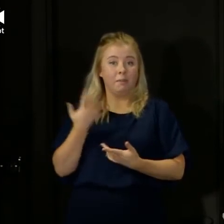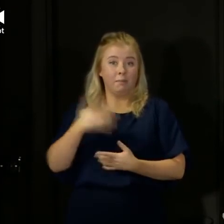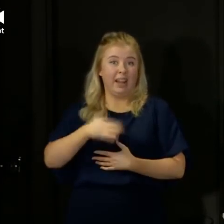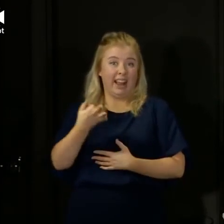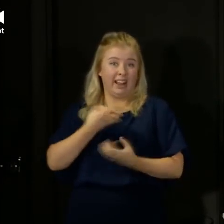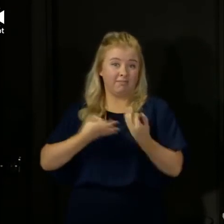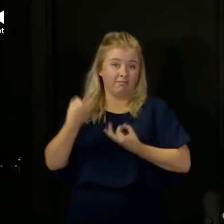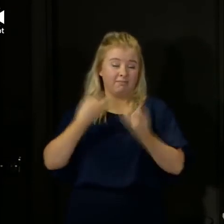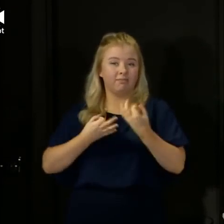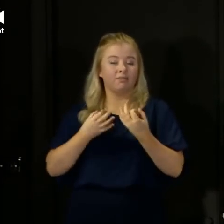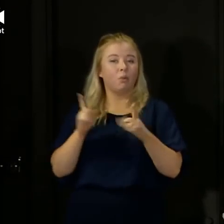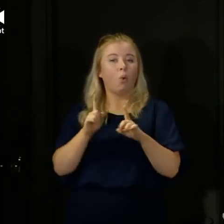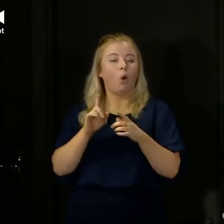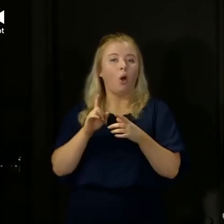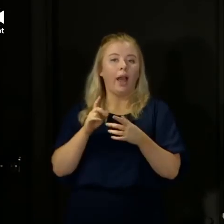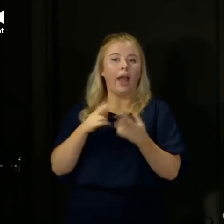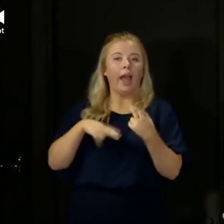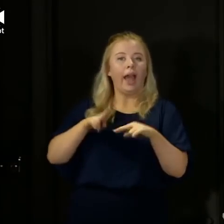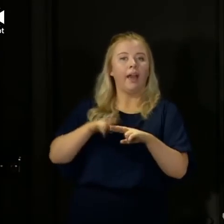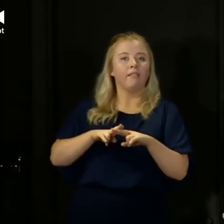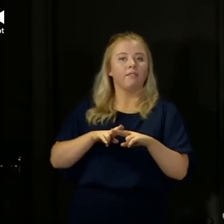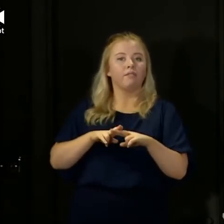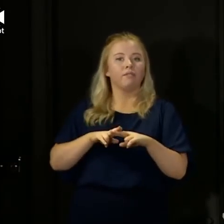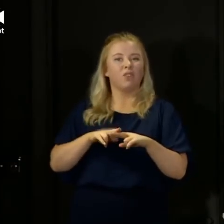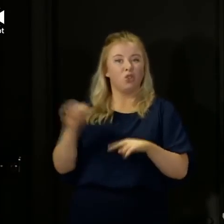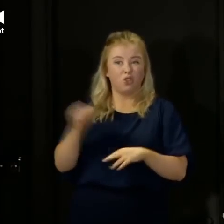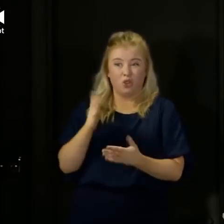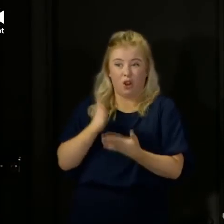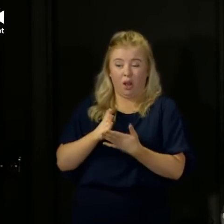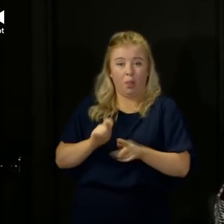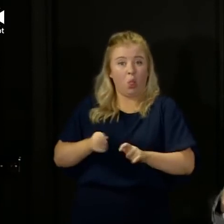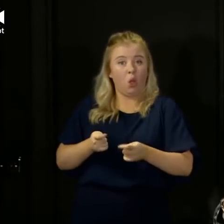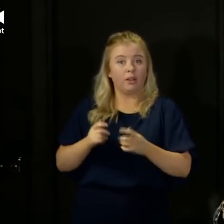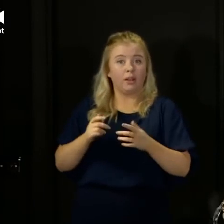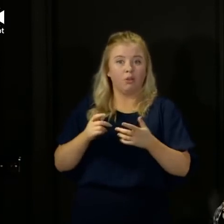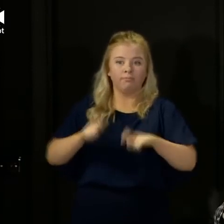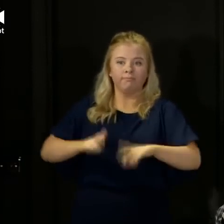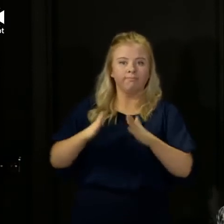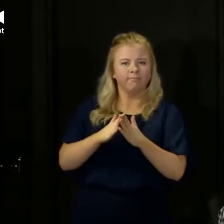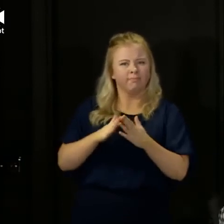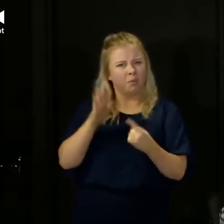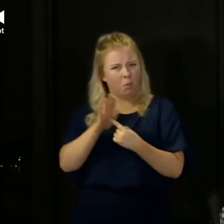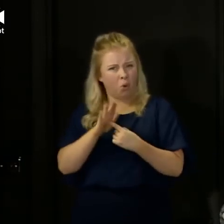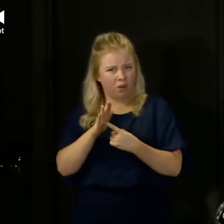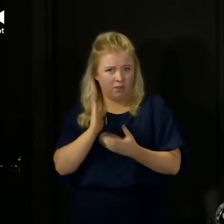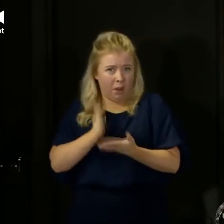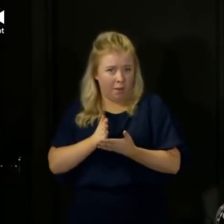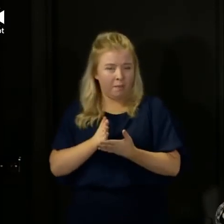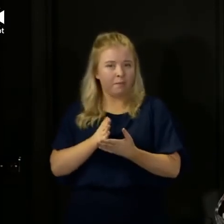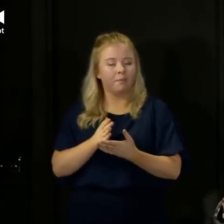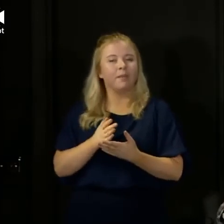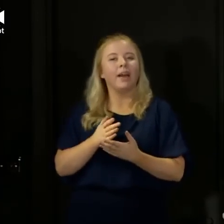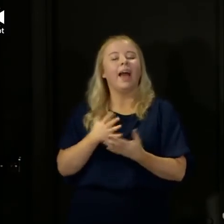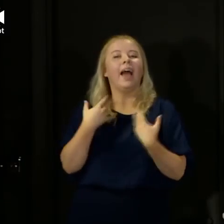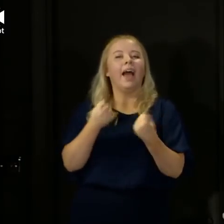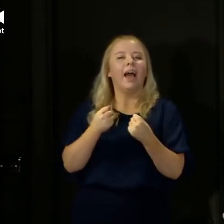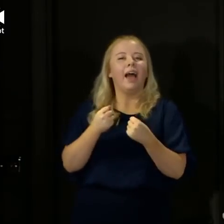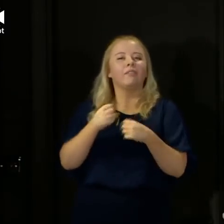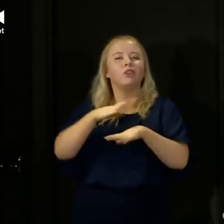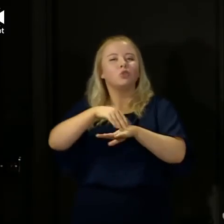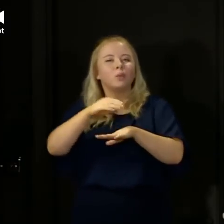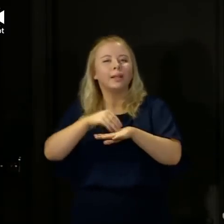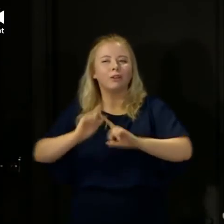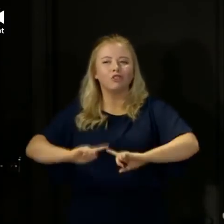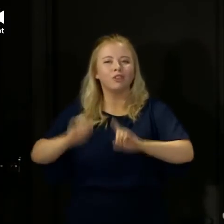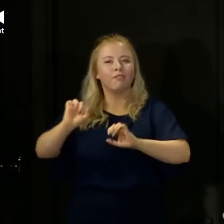questions, is there any point of lockdown at all? And we've had, you know, Swedish expert opinion put to us saying,